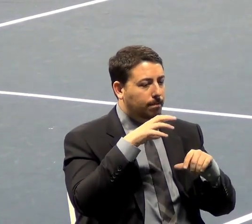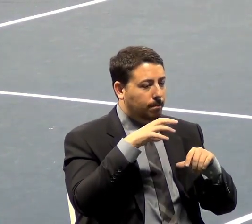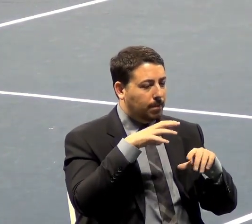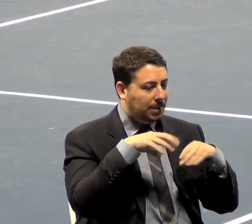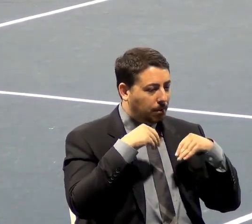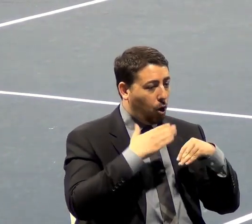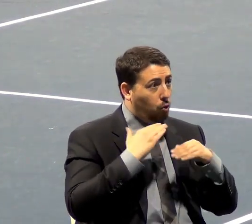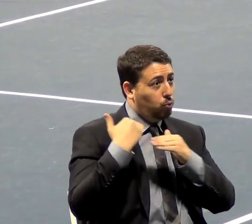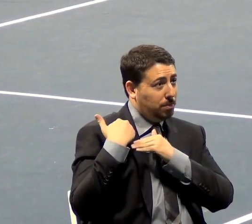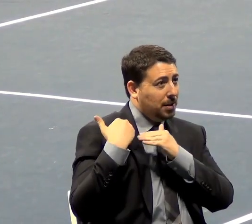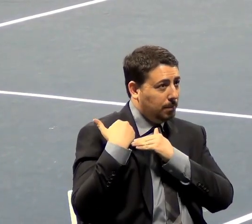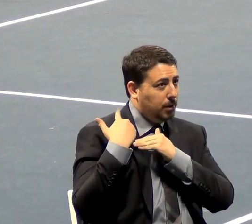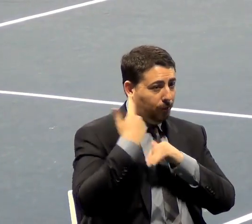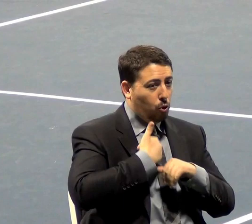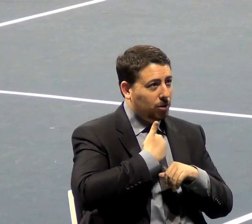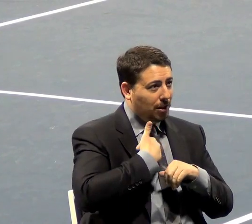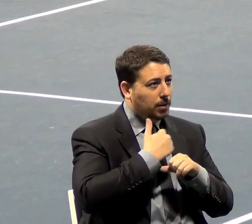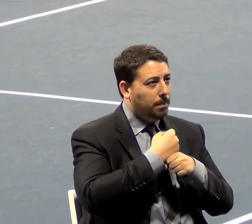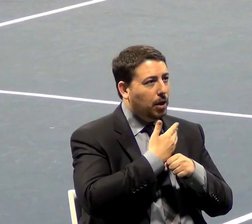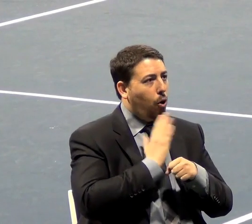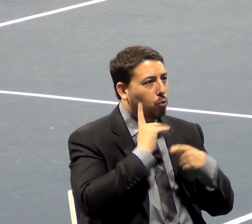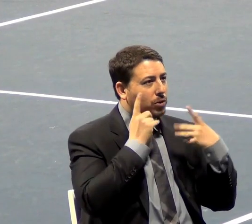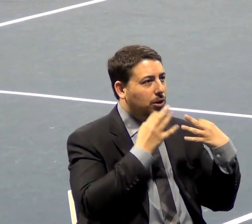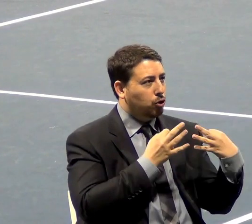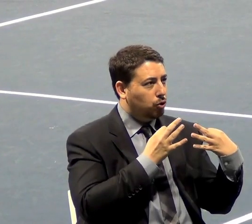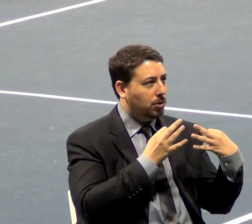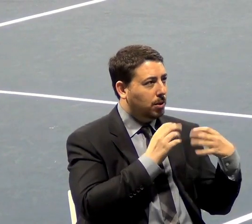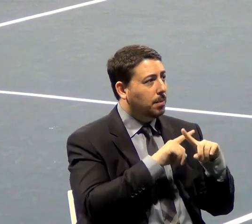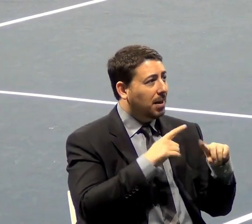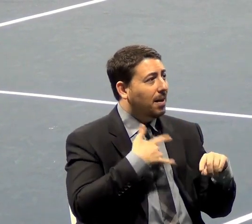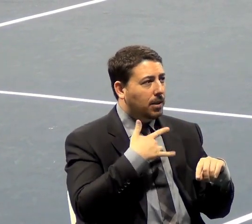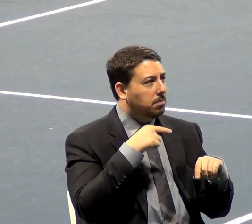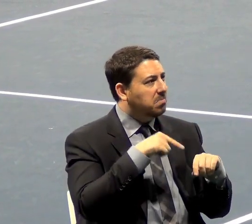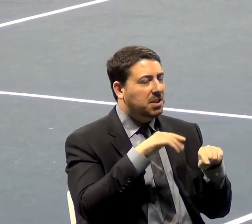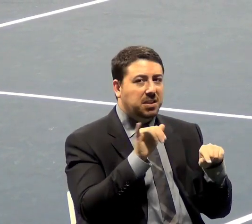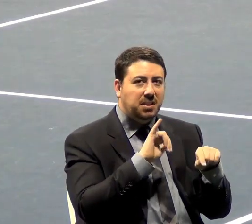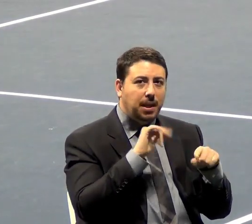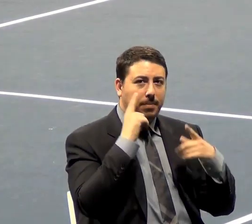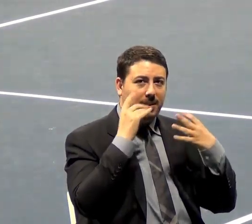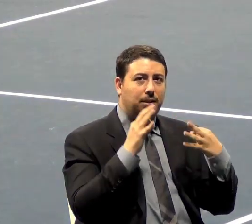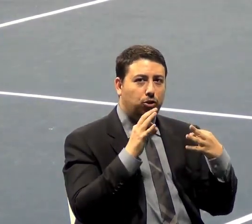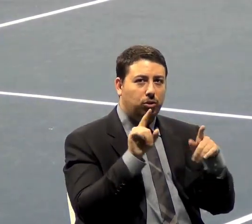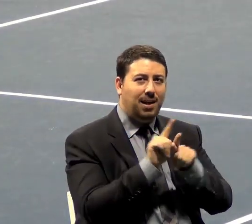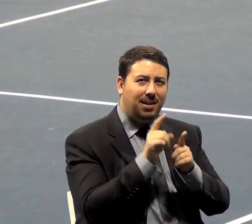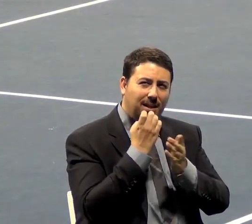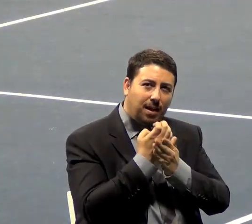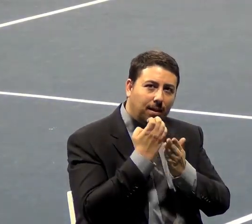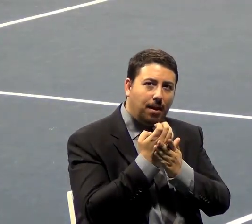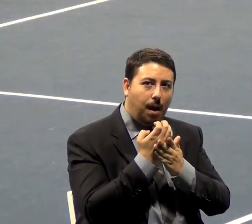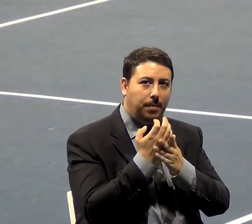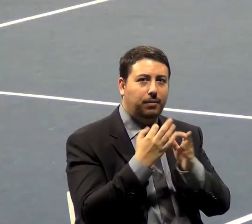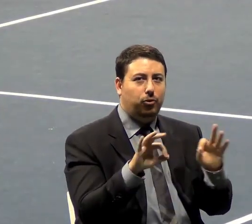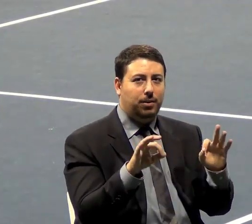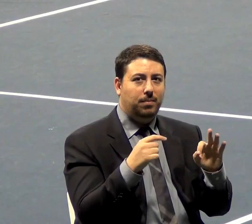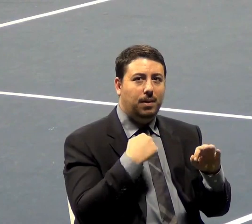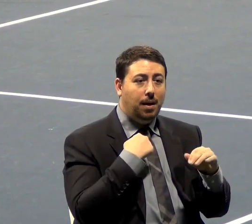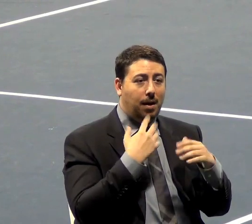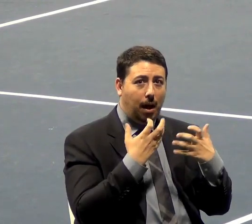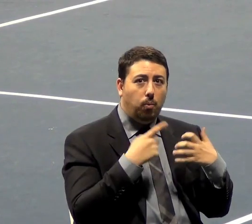ourselves and make our own decisions. But I see this as the same decision as economic liberty. I want you not only to have the